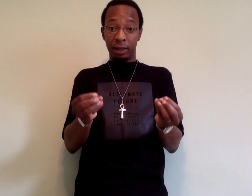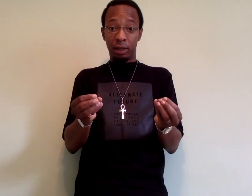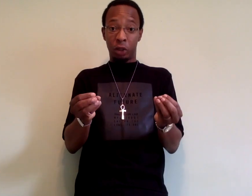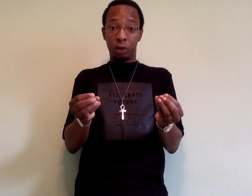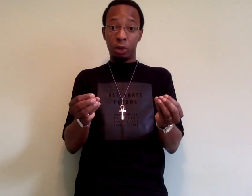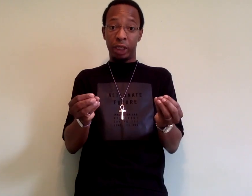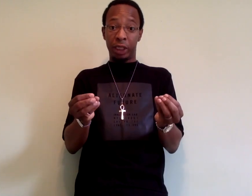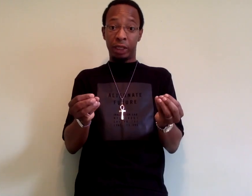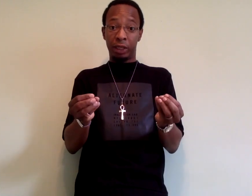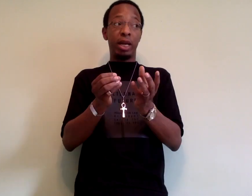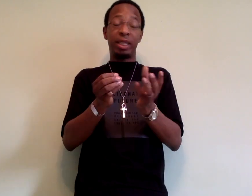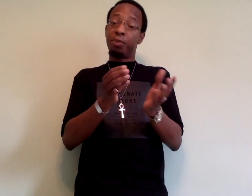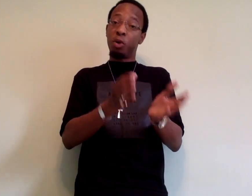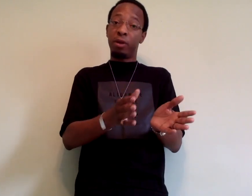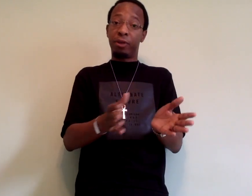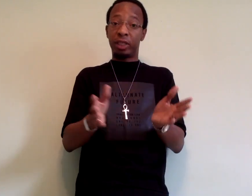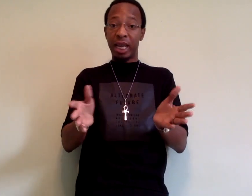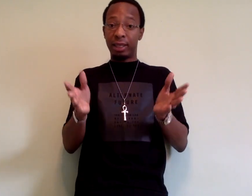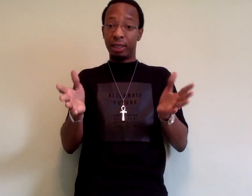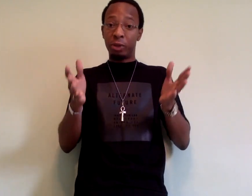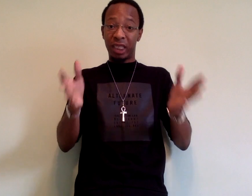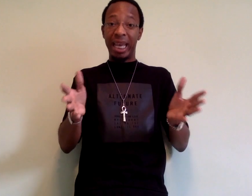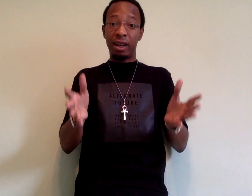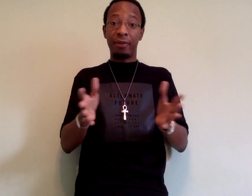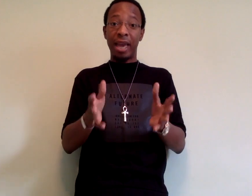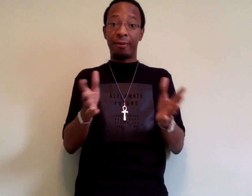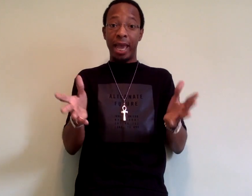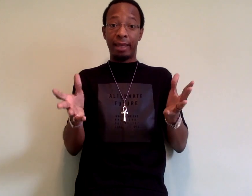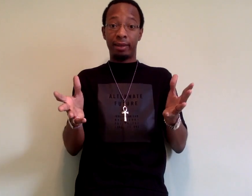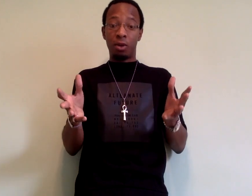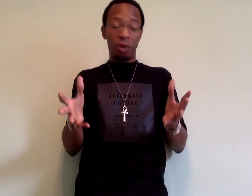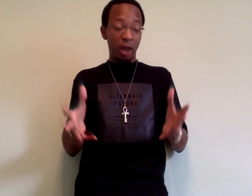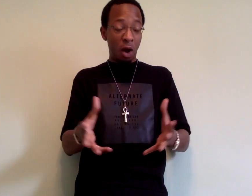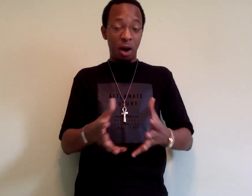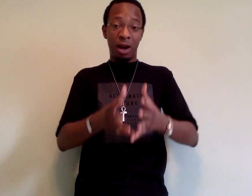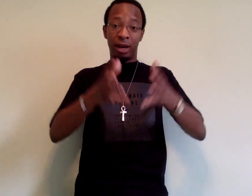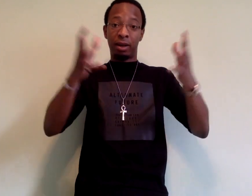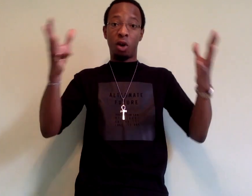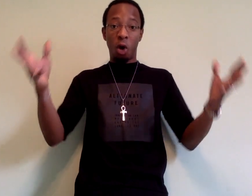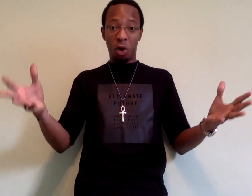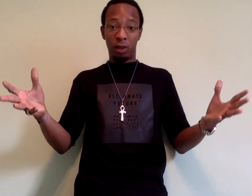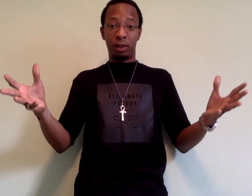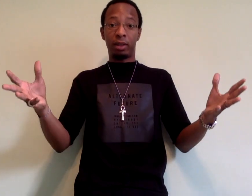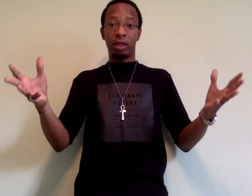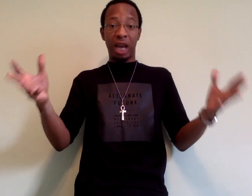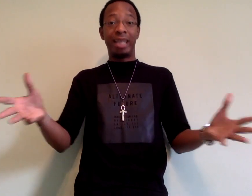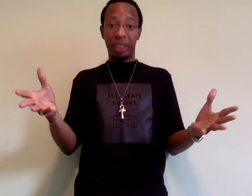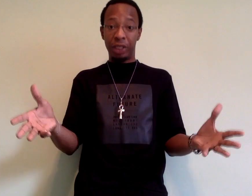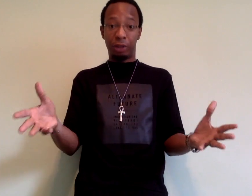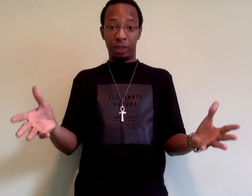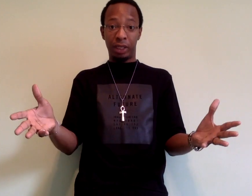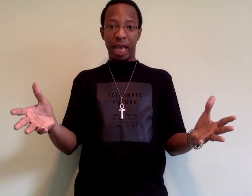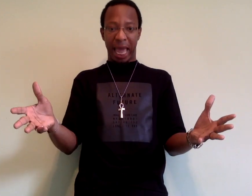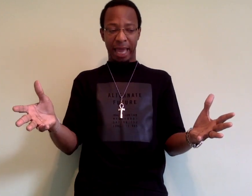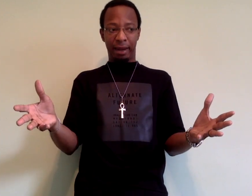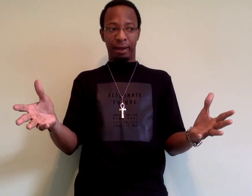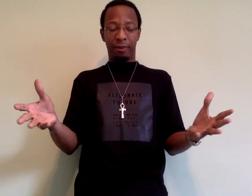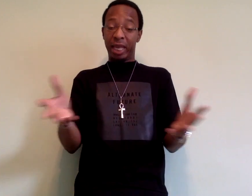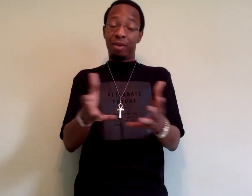cultural origins, it's important for us not to lose sight of that fact. We are all God's children. And for that